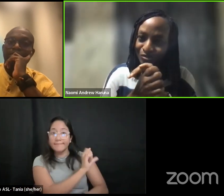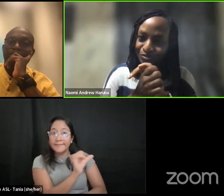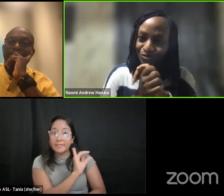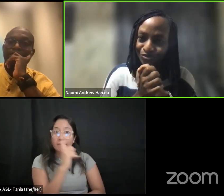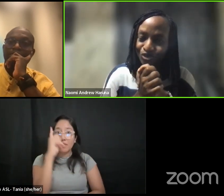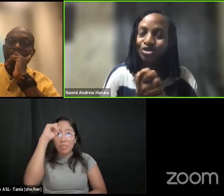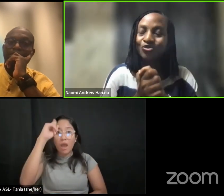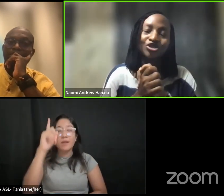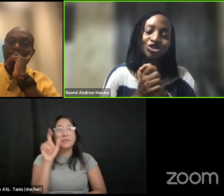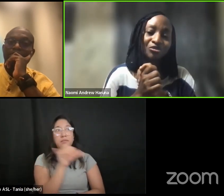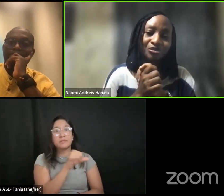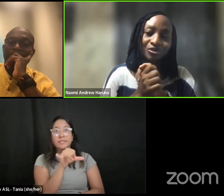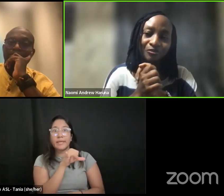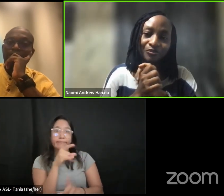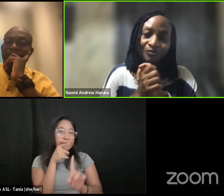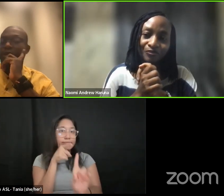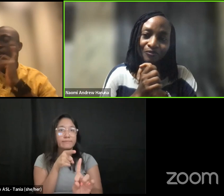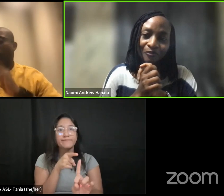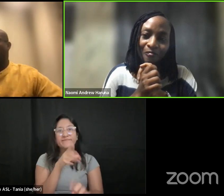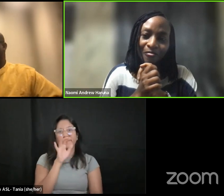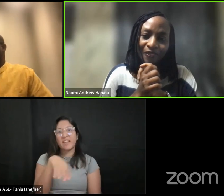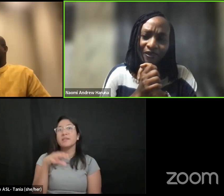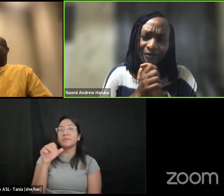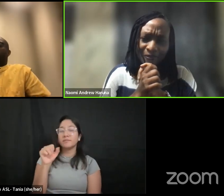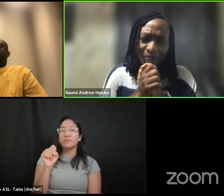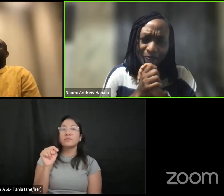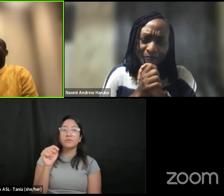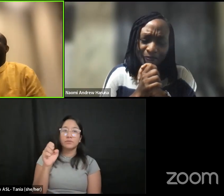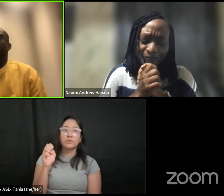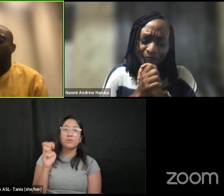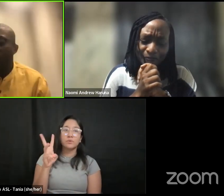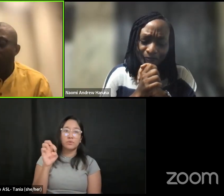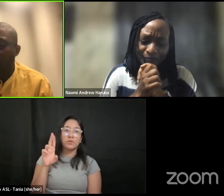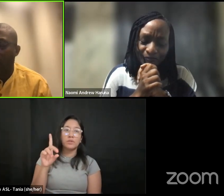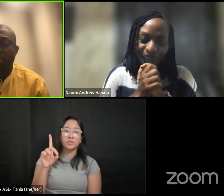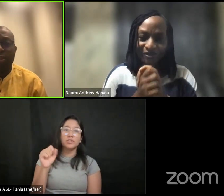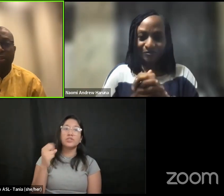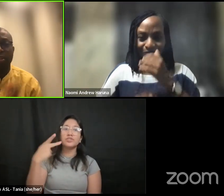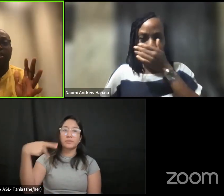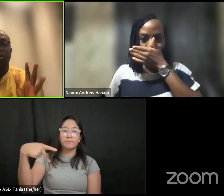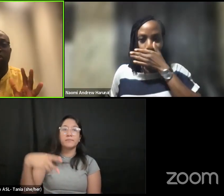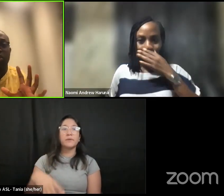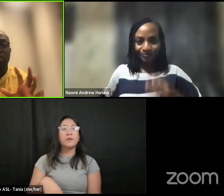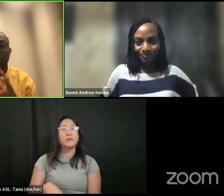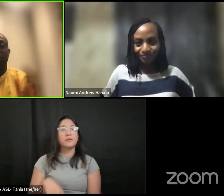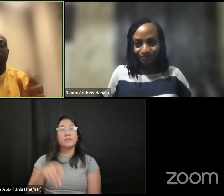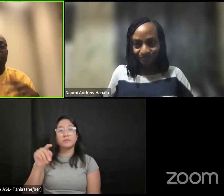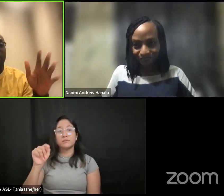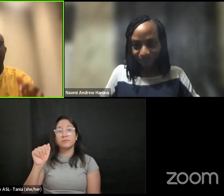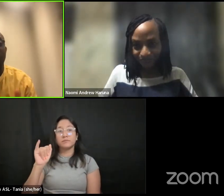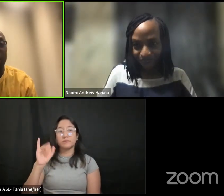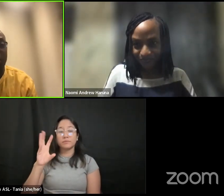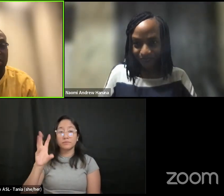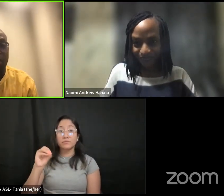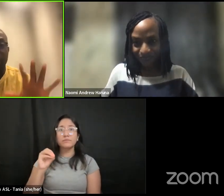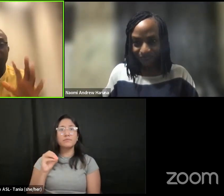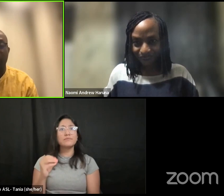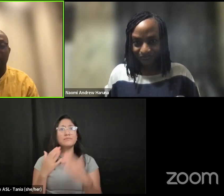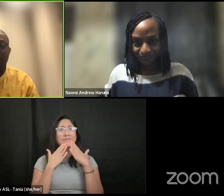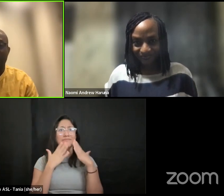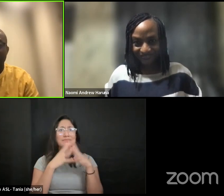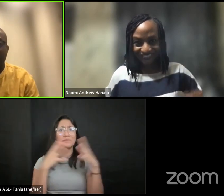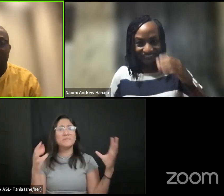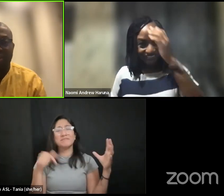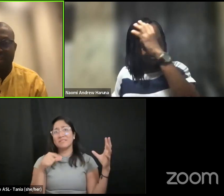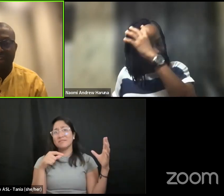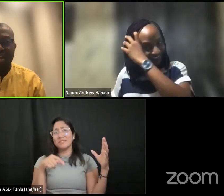um stewardship great thank you so much this is this this has been an interesting come i mean i can go on with you on